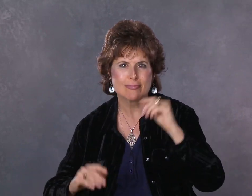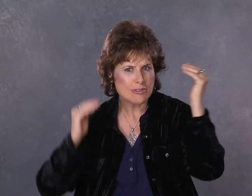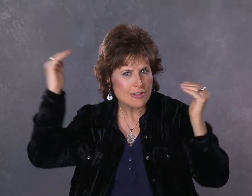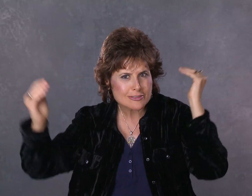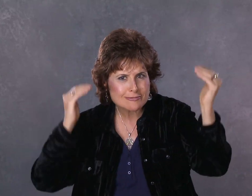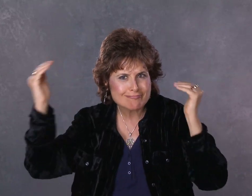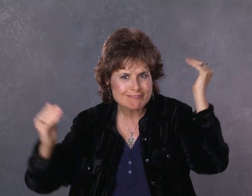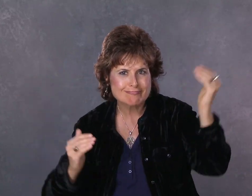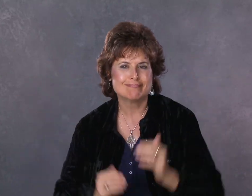and adults.